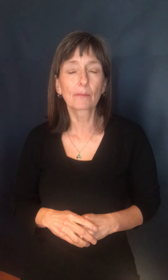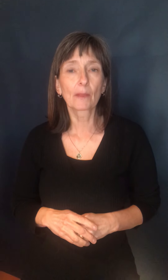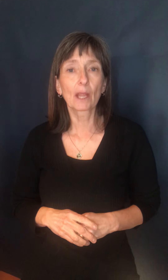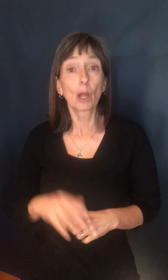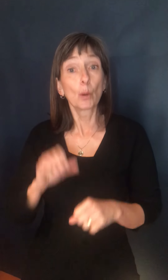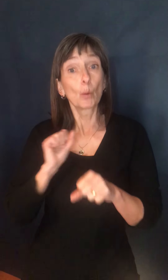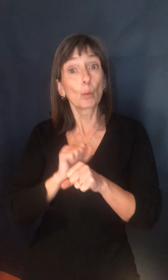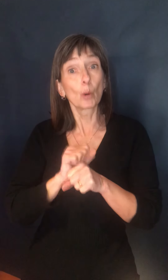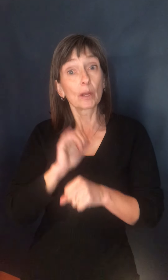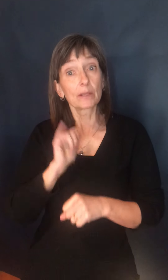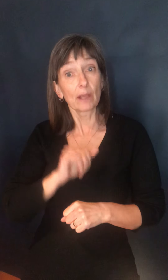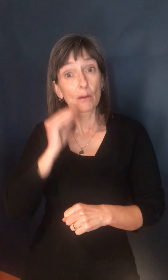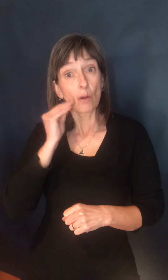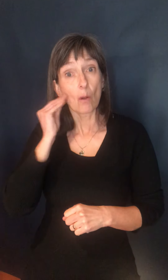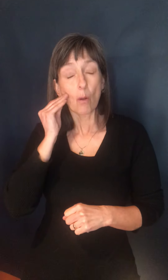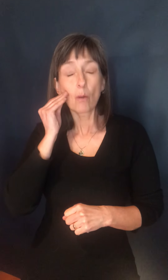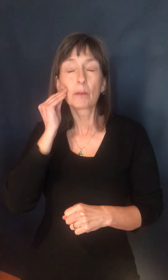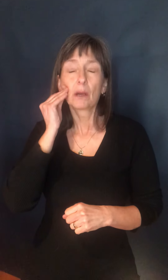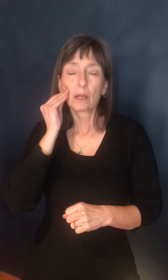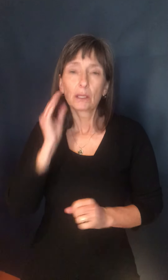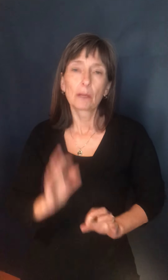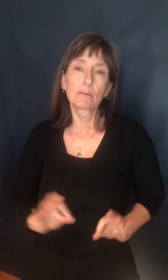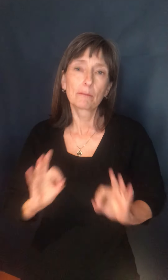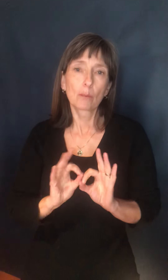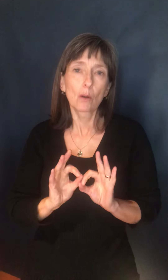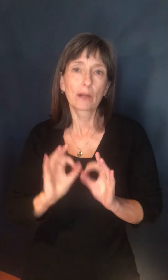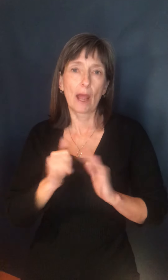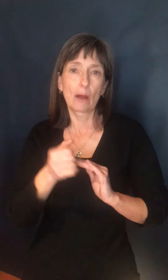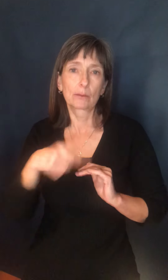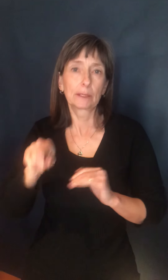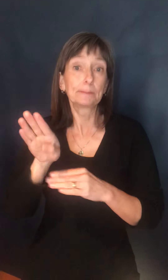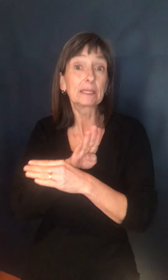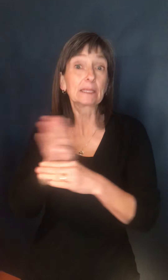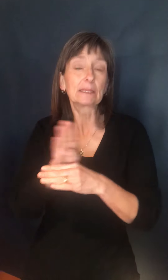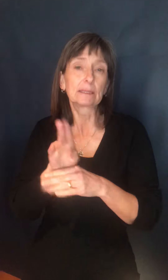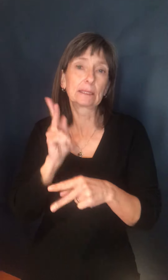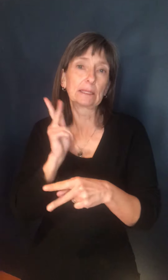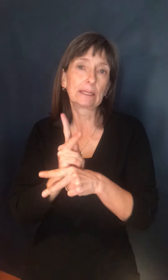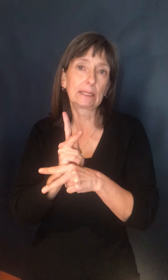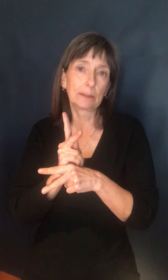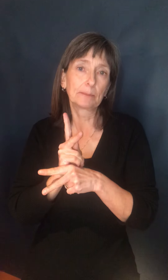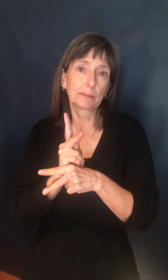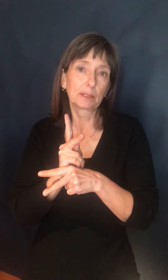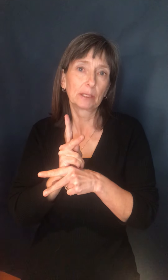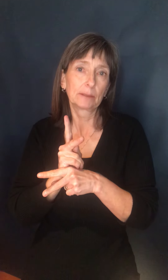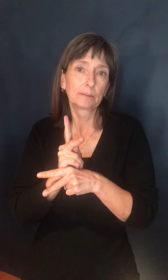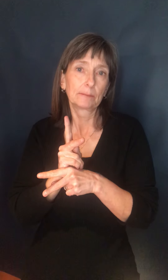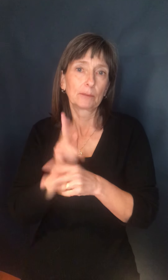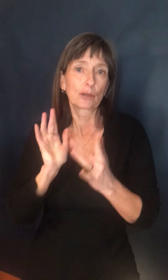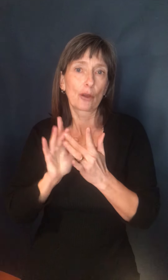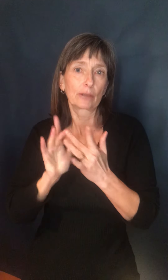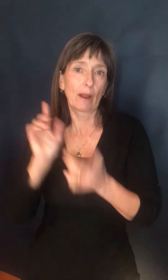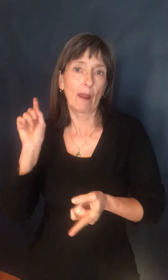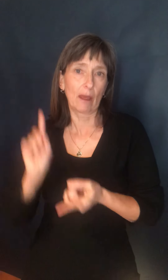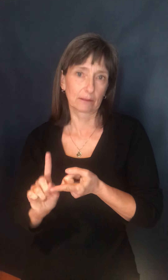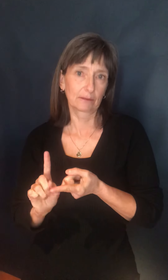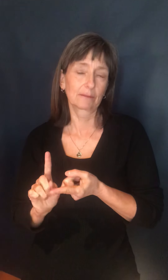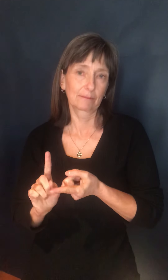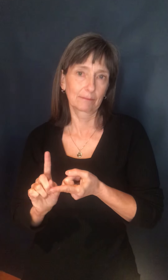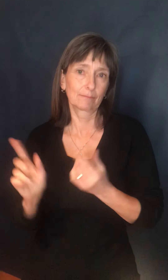policies is really one important way that the business community can help keep contacts low. I